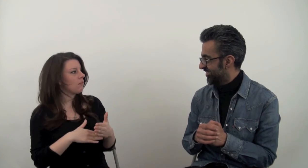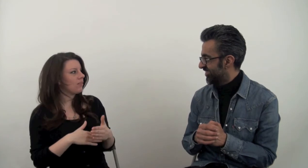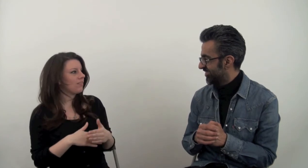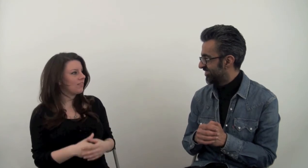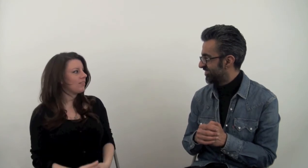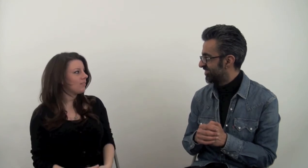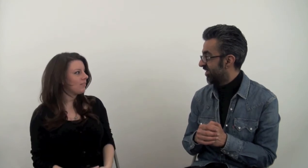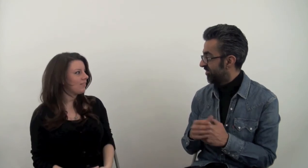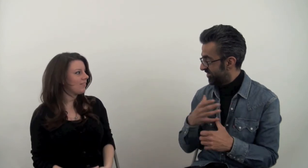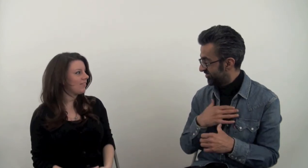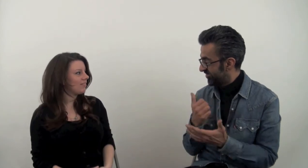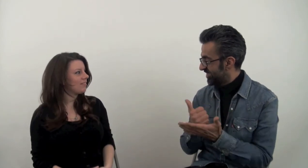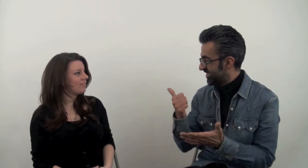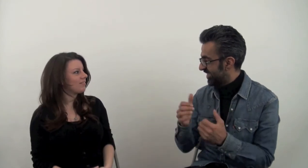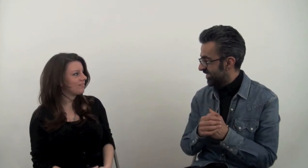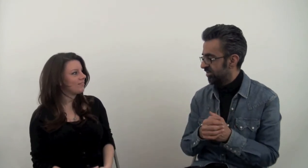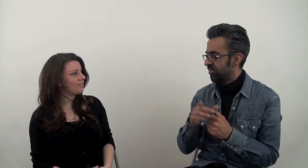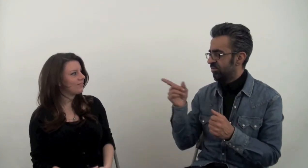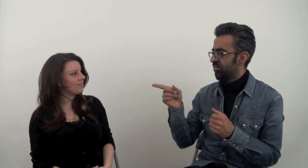And so, yeah, I thought I'd give here a try. Fantastic.